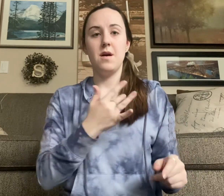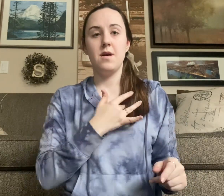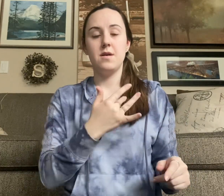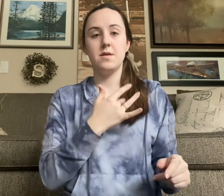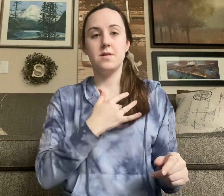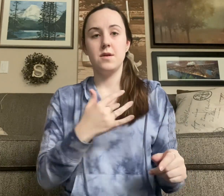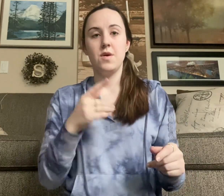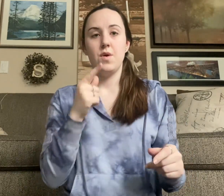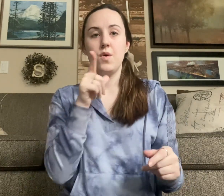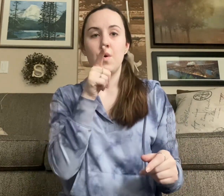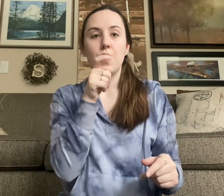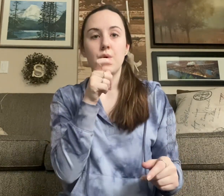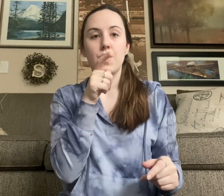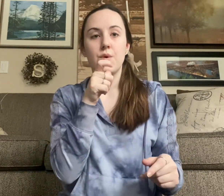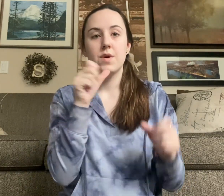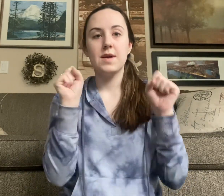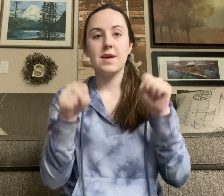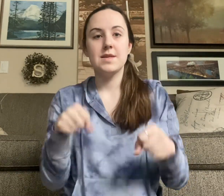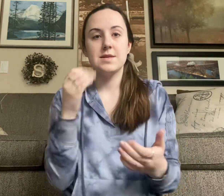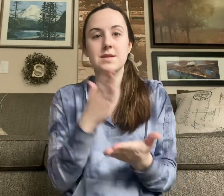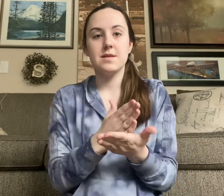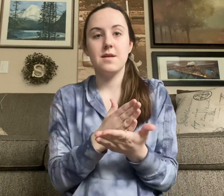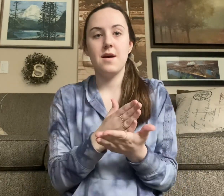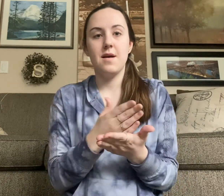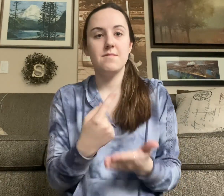decide that you're my destiny?